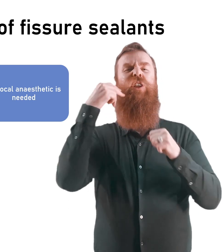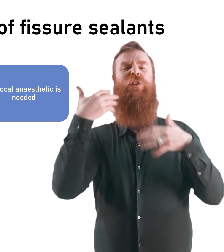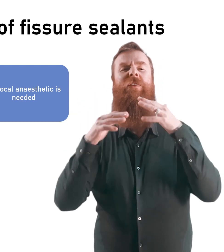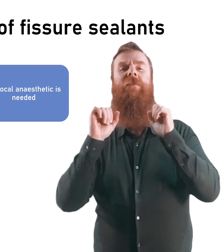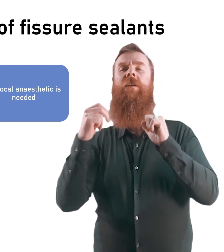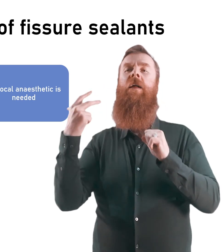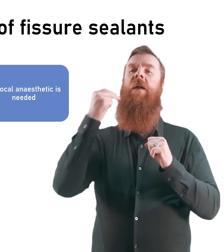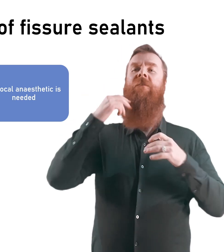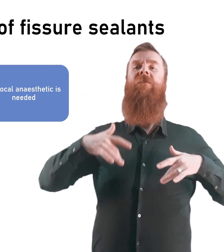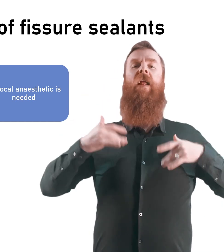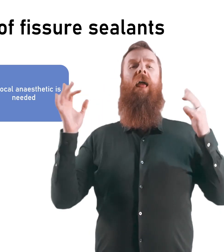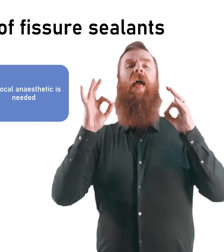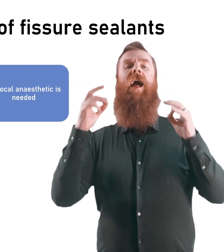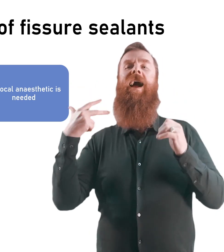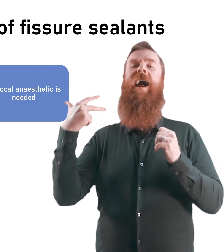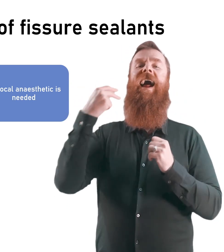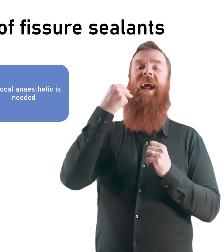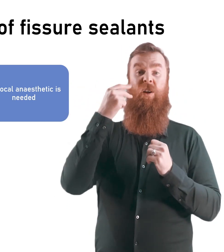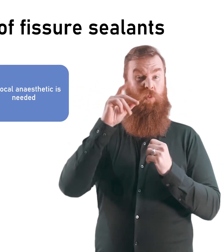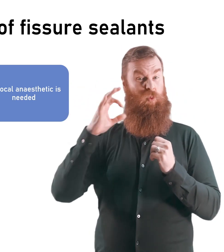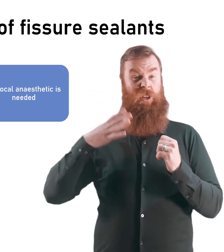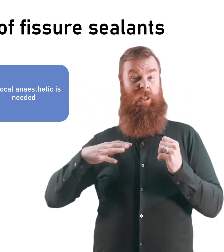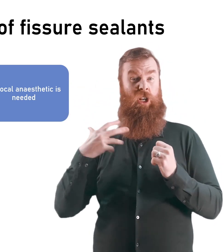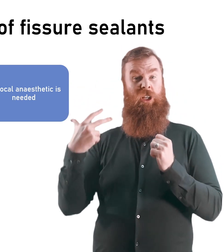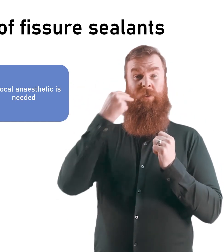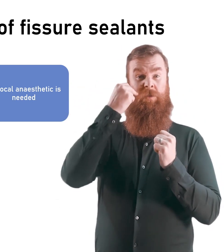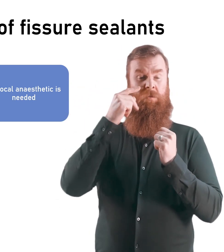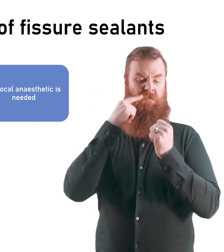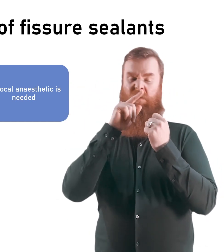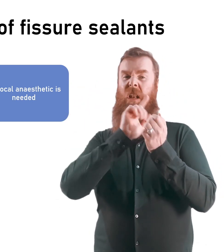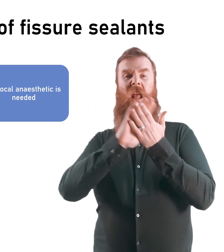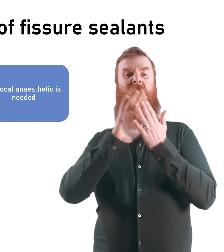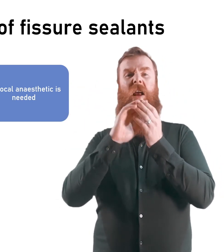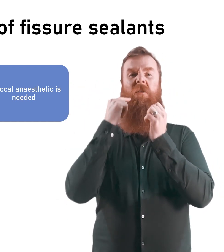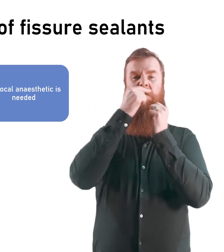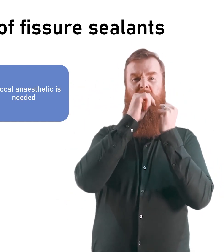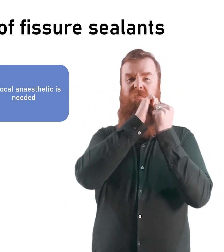Placing a fissure sealant may help to prevent tooth decay from developing.